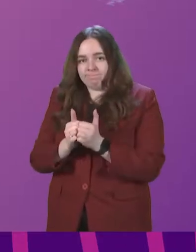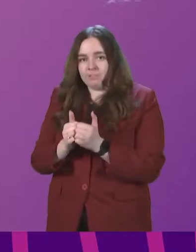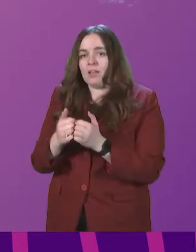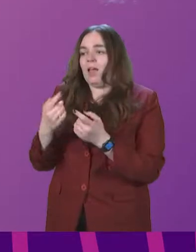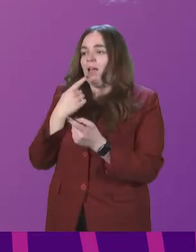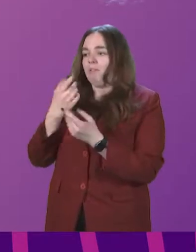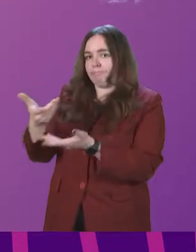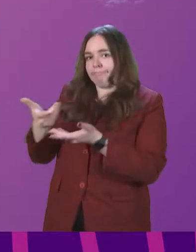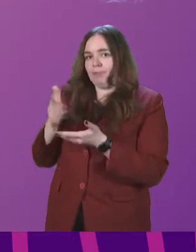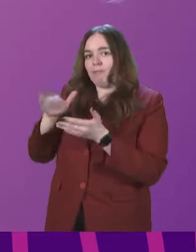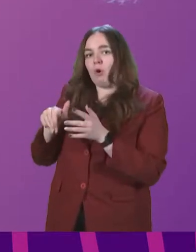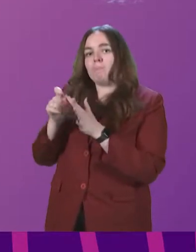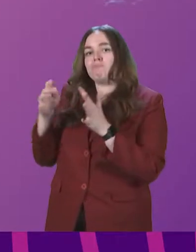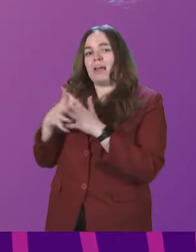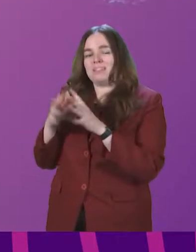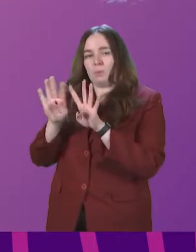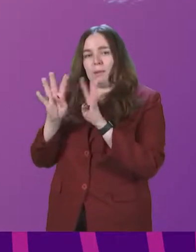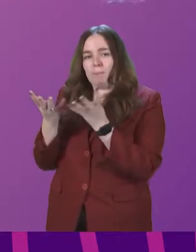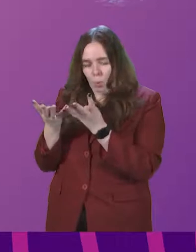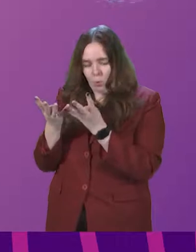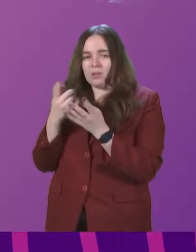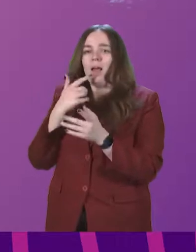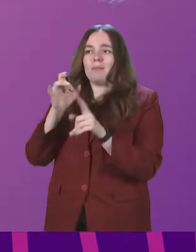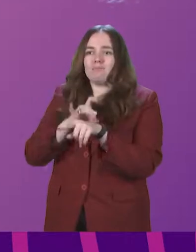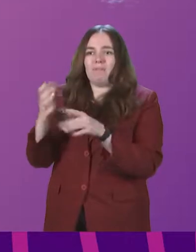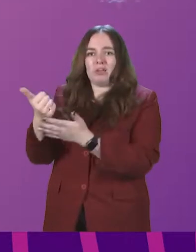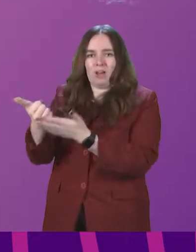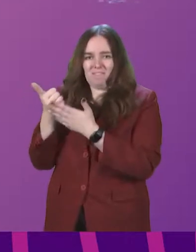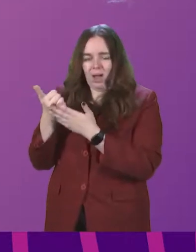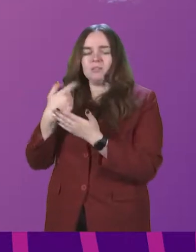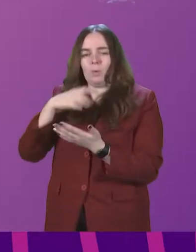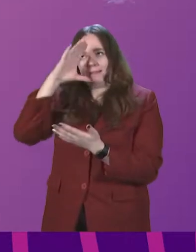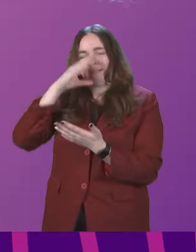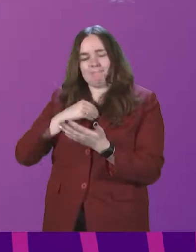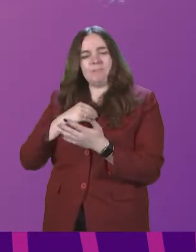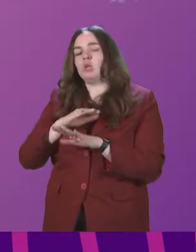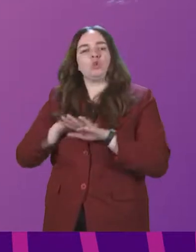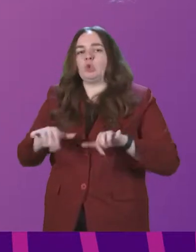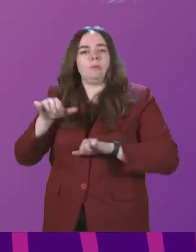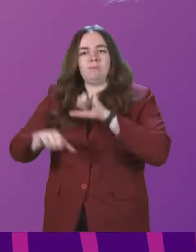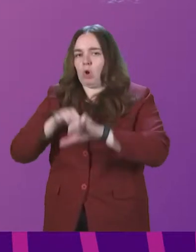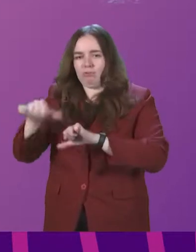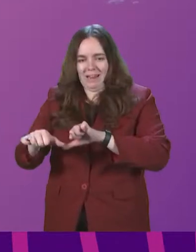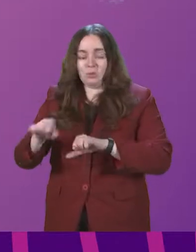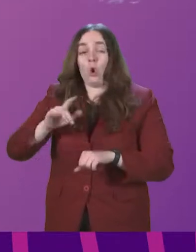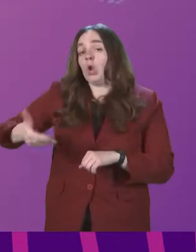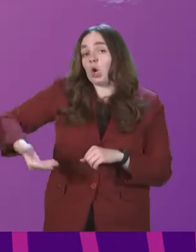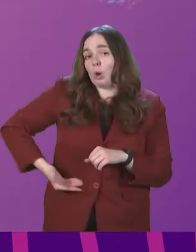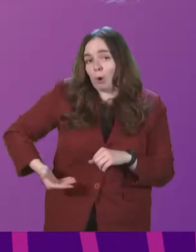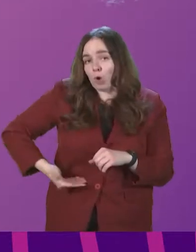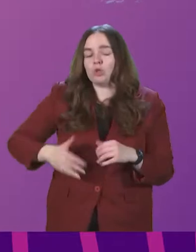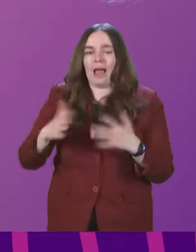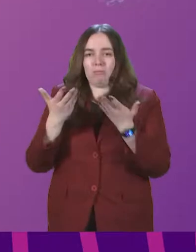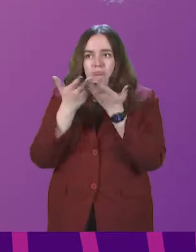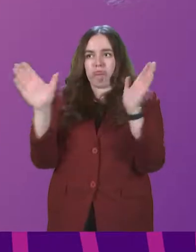advice of the Presswick Board and professional advisers, that the sales shouldn't progress further on commercial and broader